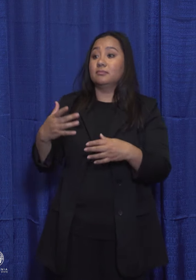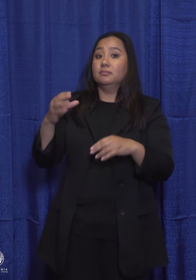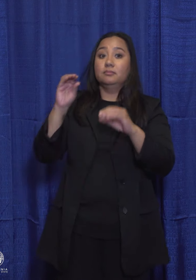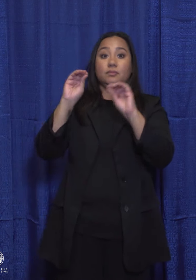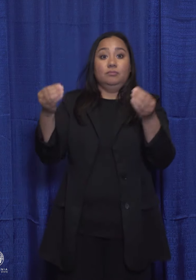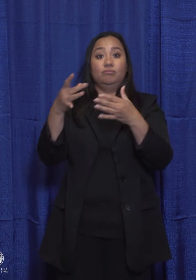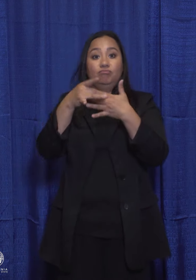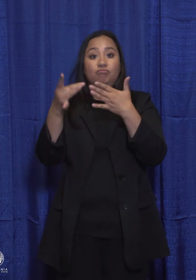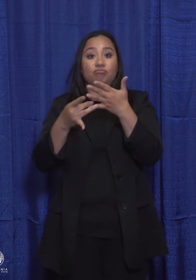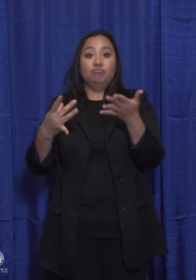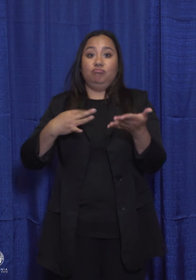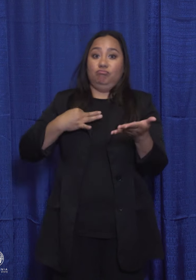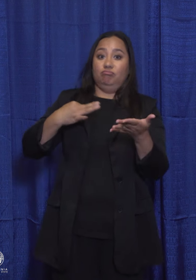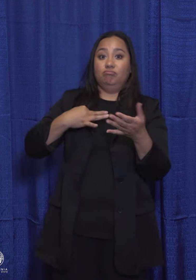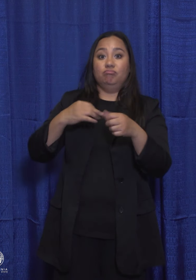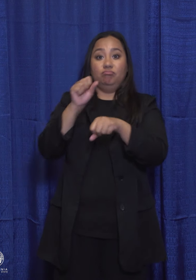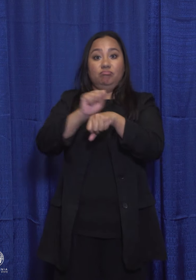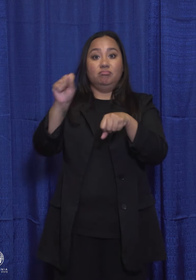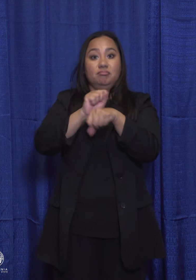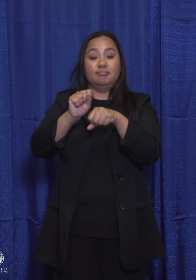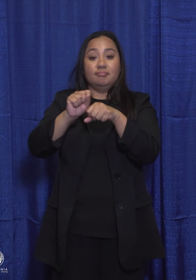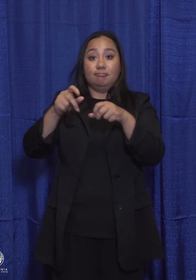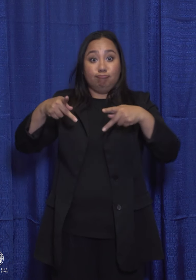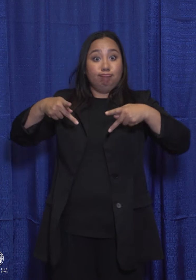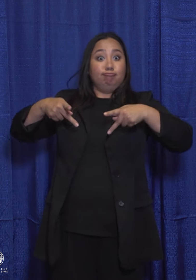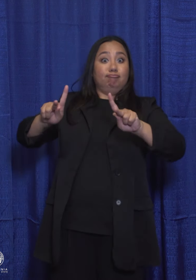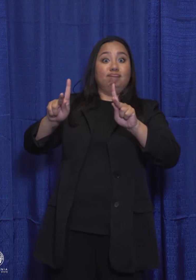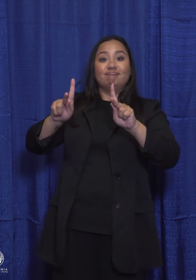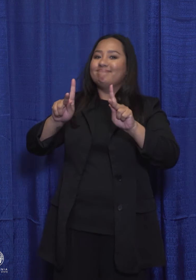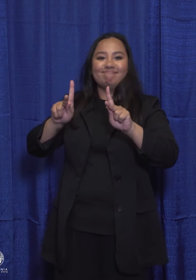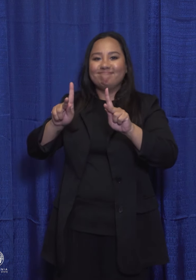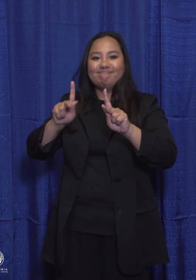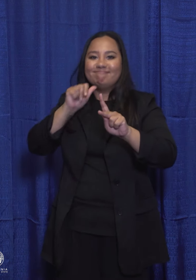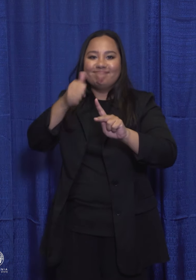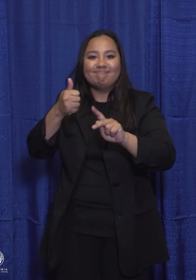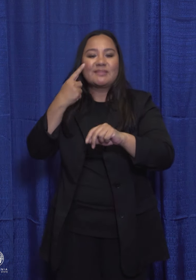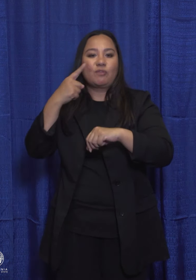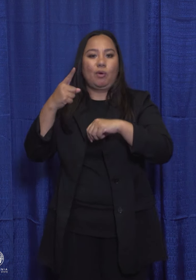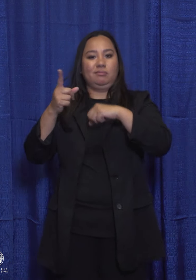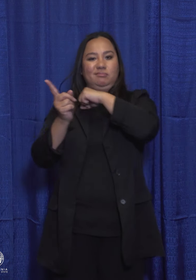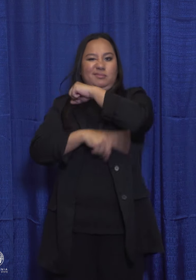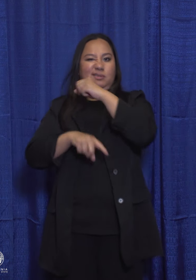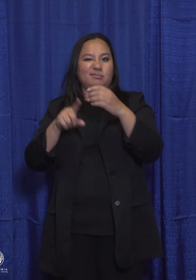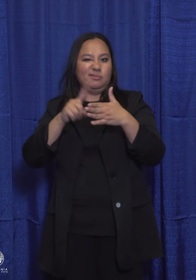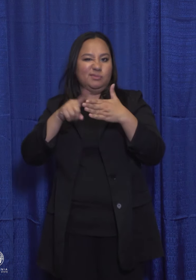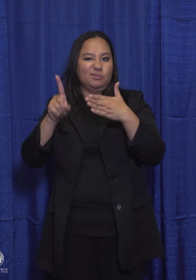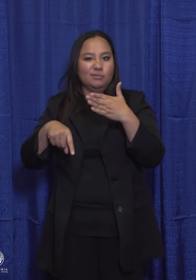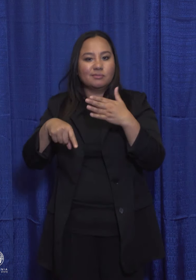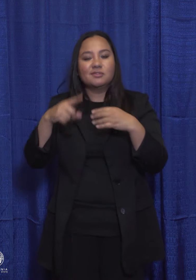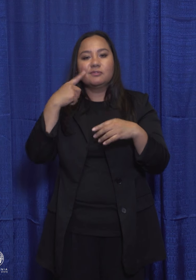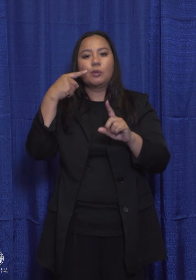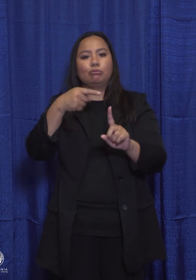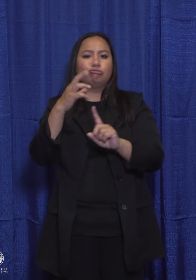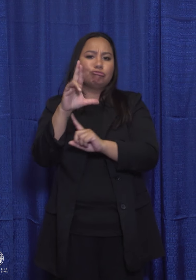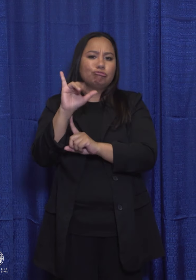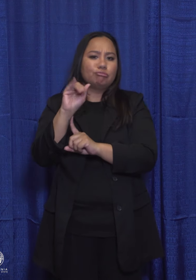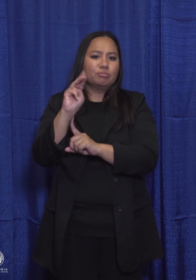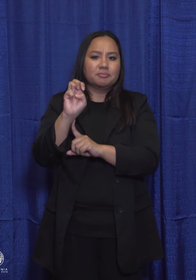would not be allowed as a punishment for crime. State prisons would not be allowed to discipline people in prison